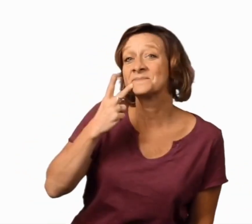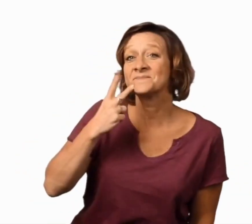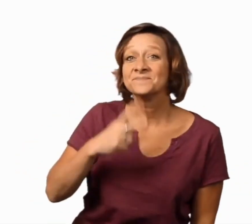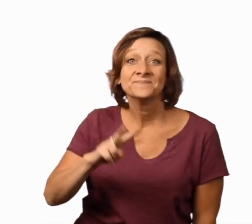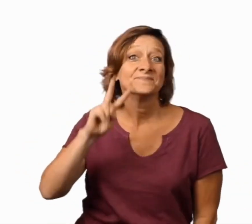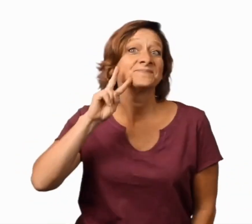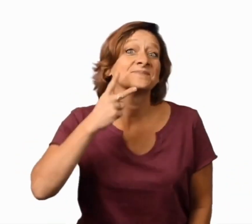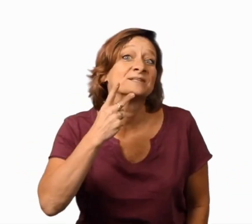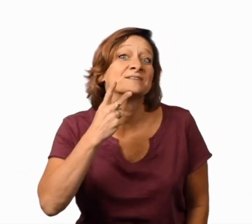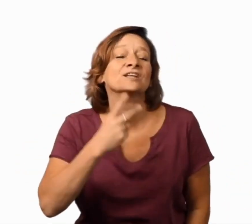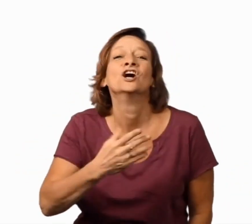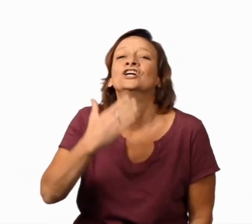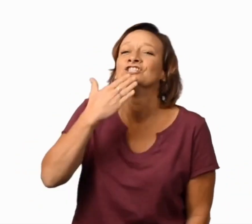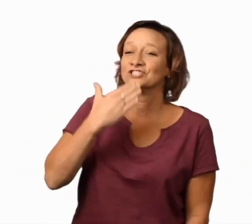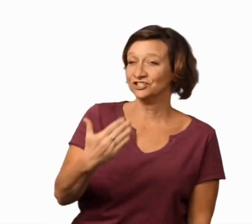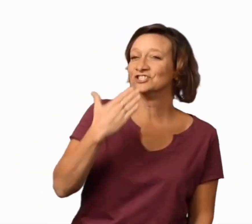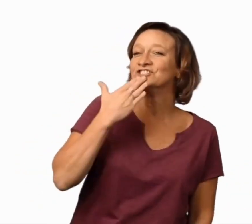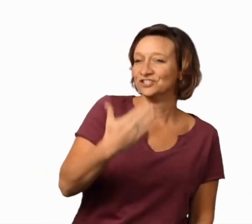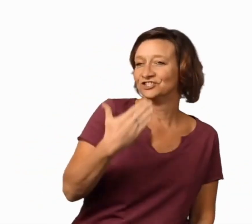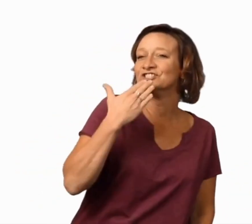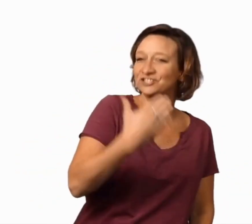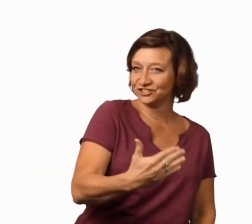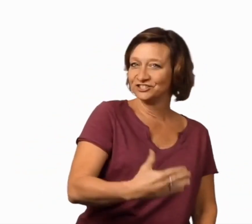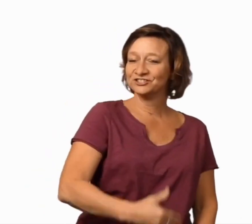Vegetables, vegetables, good, good, good.